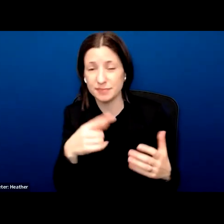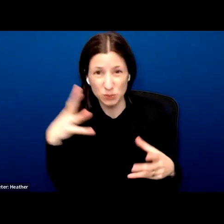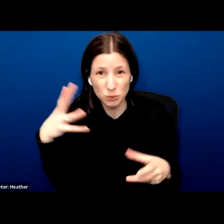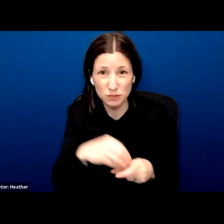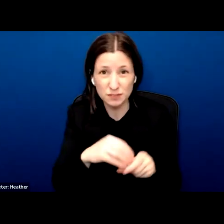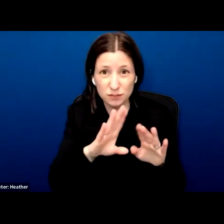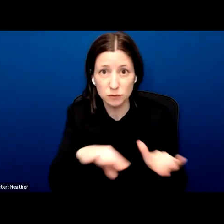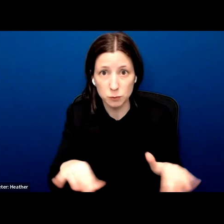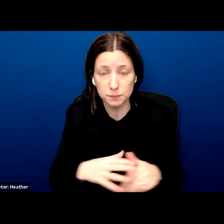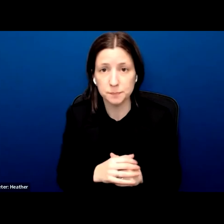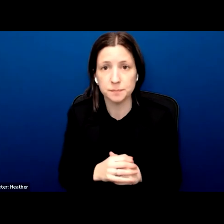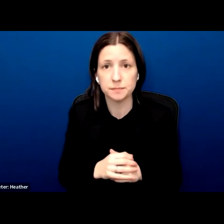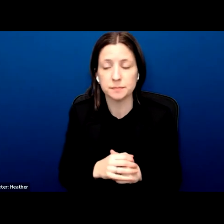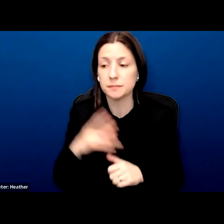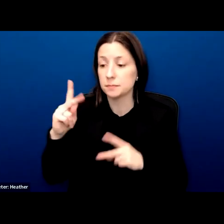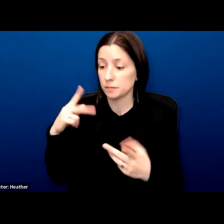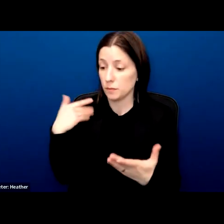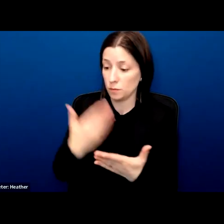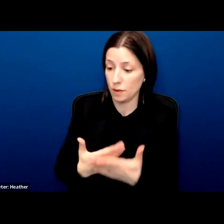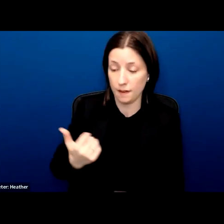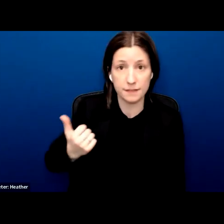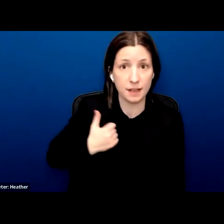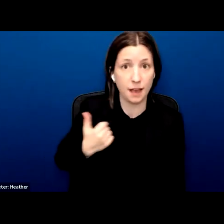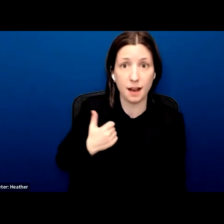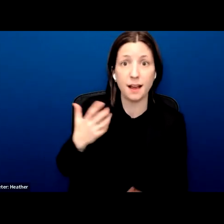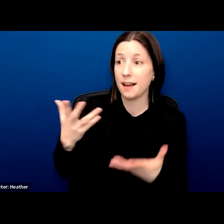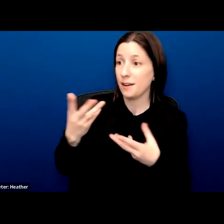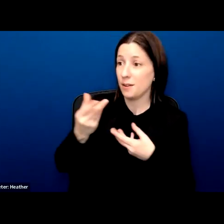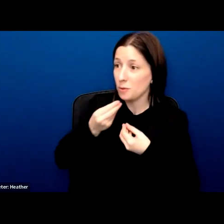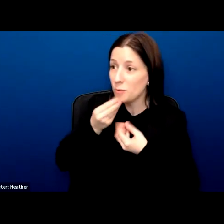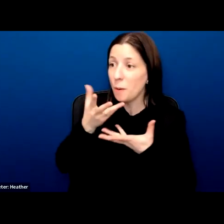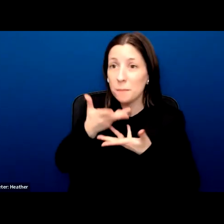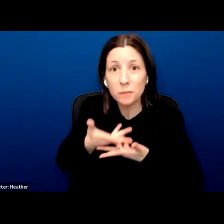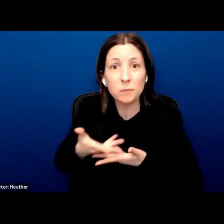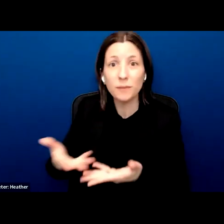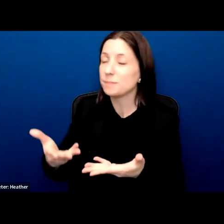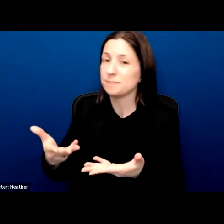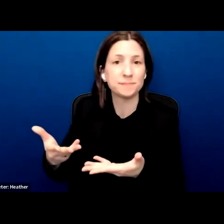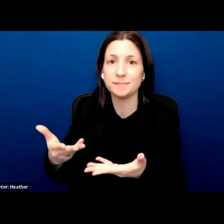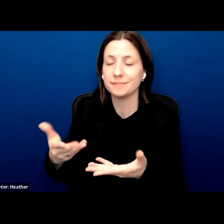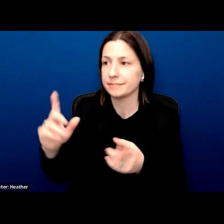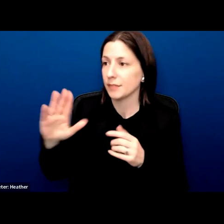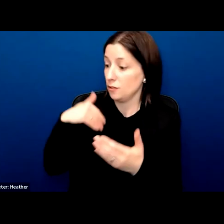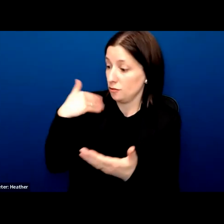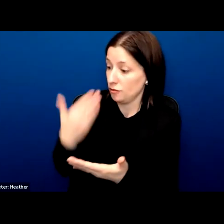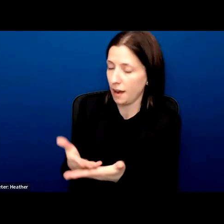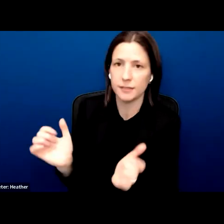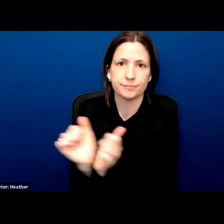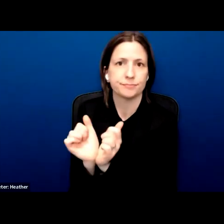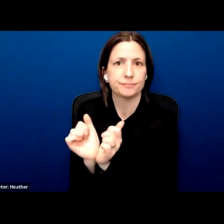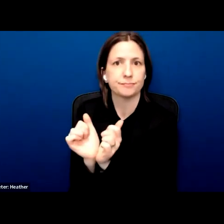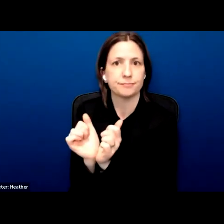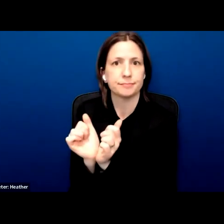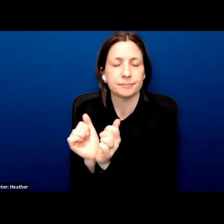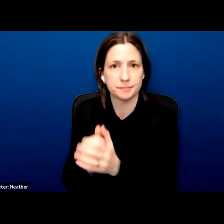than a warm welcome, many people here are met with handcuffs. Faith communities have an opportunity to come